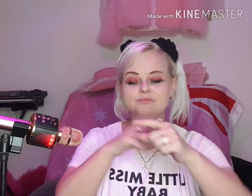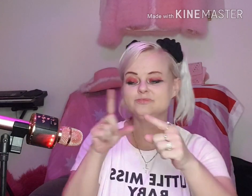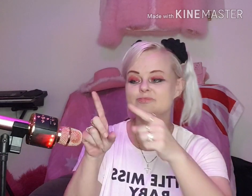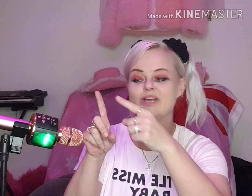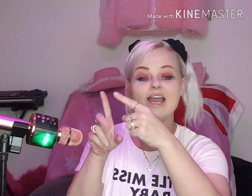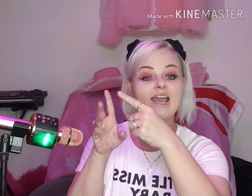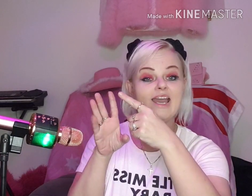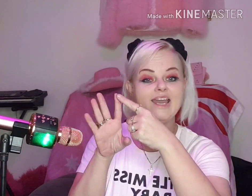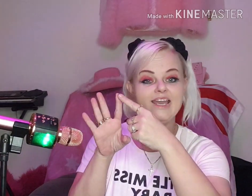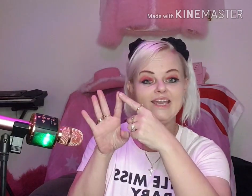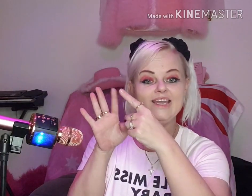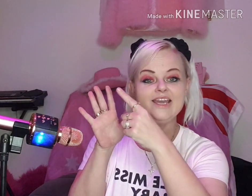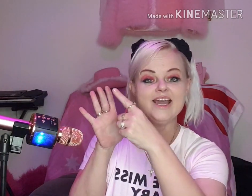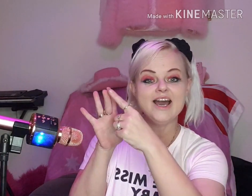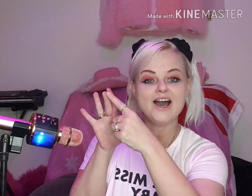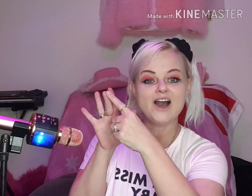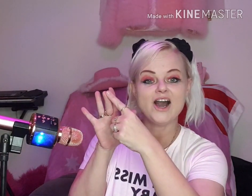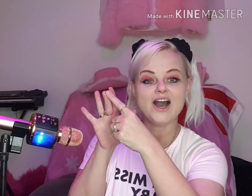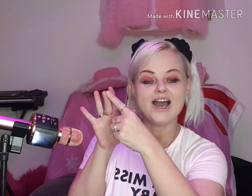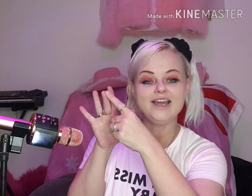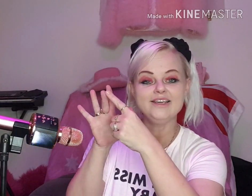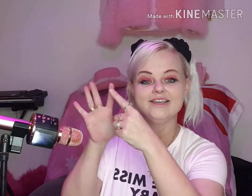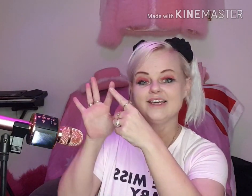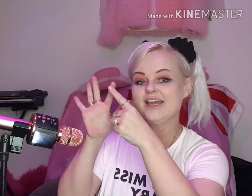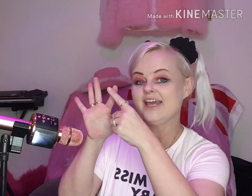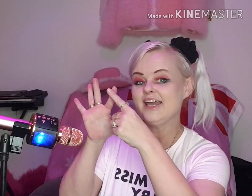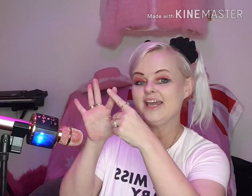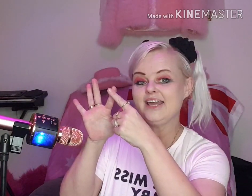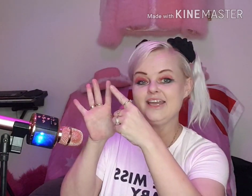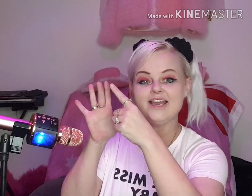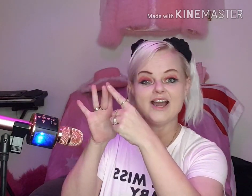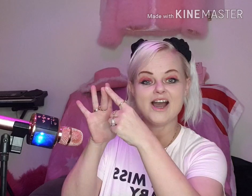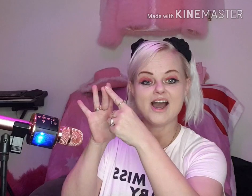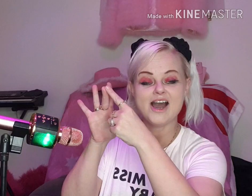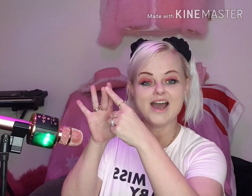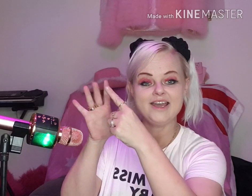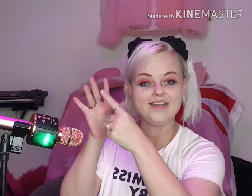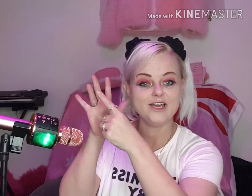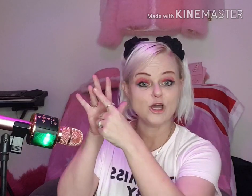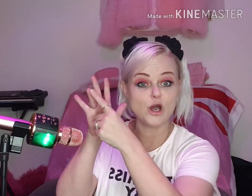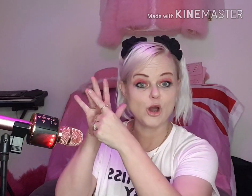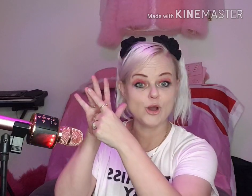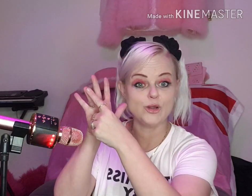E-I-E-I-O.